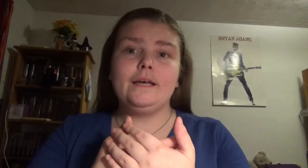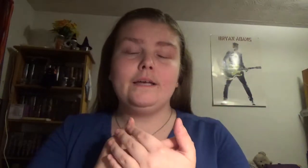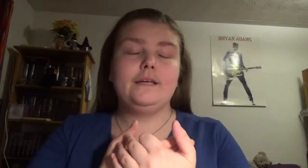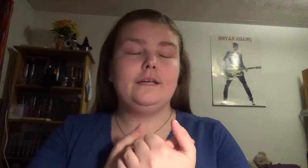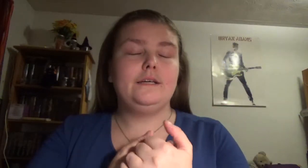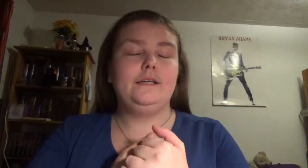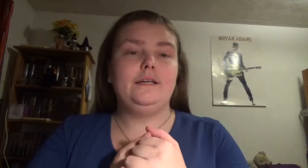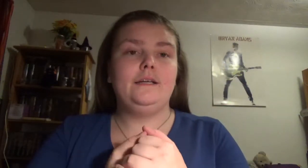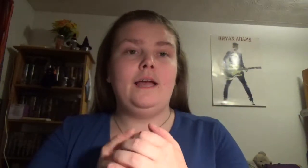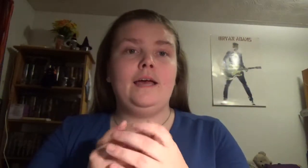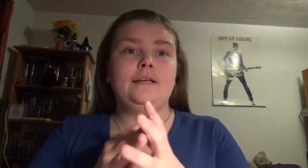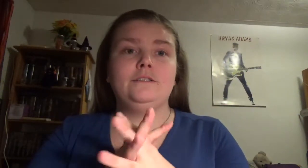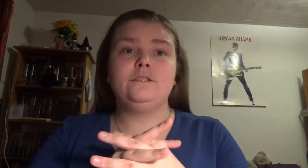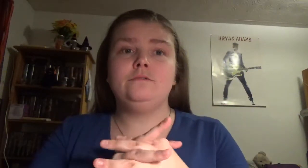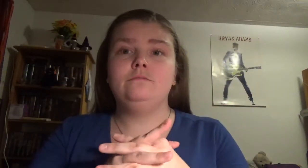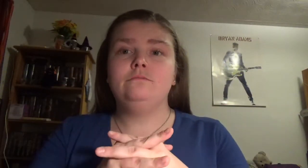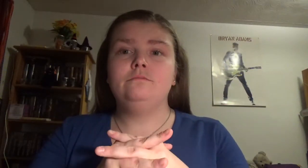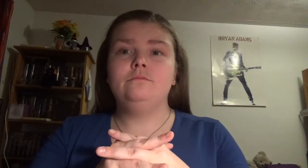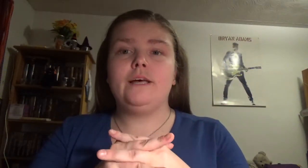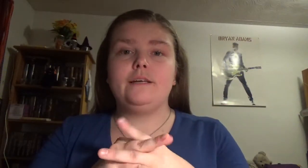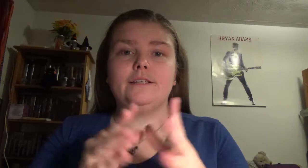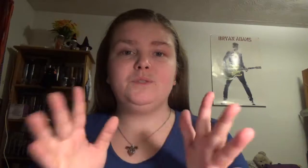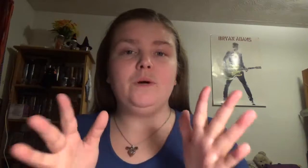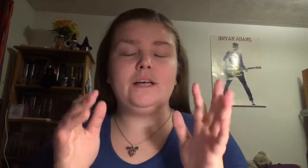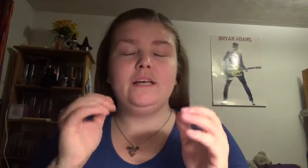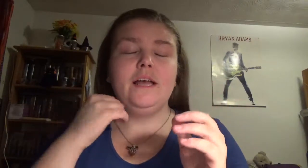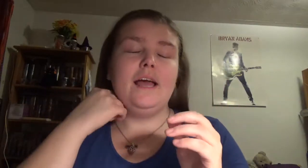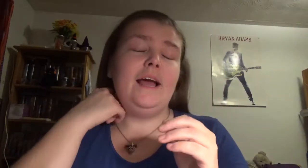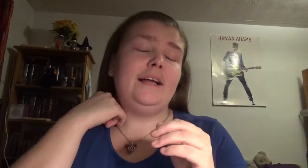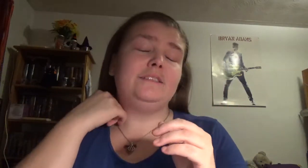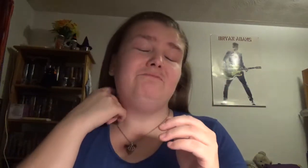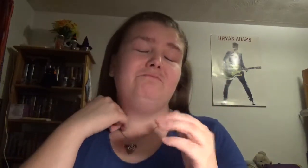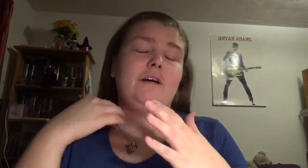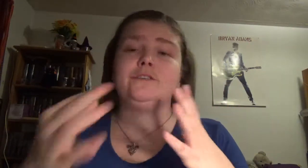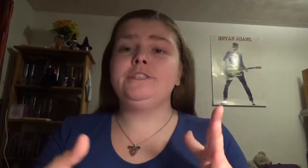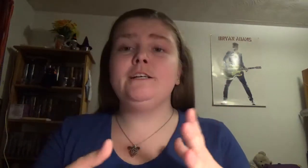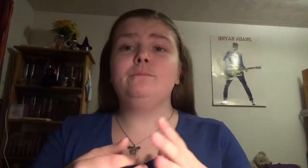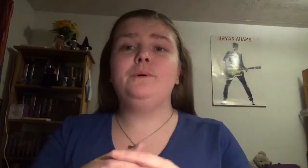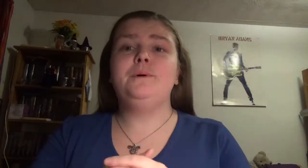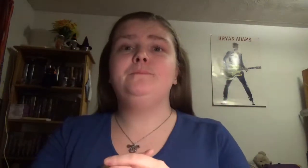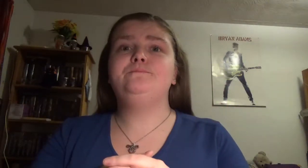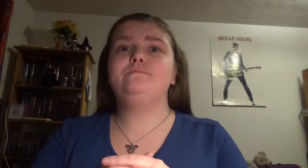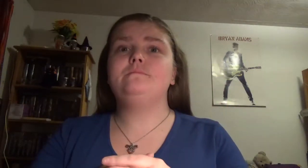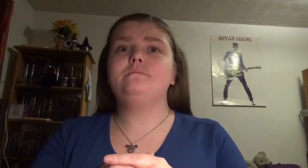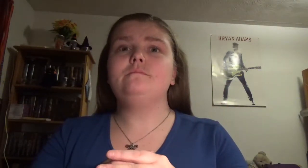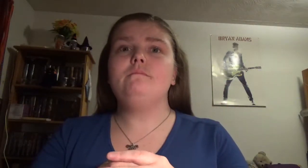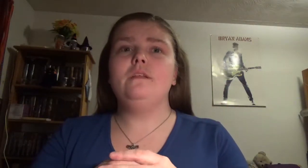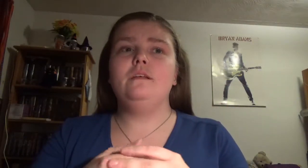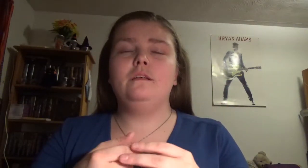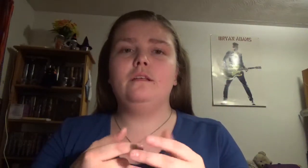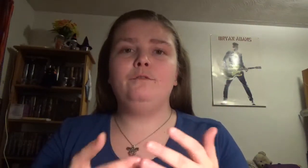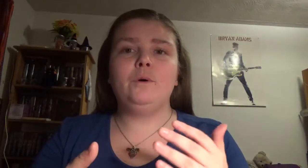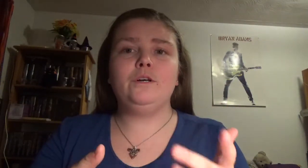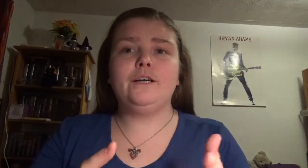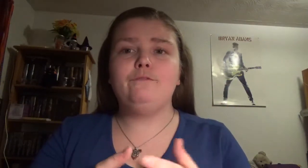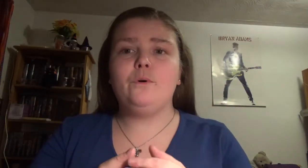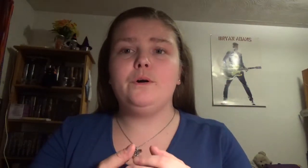and like, it's quick and understandable. If you're looking for